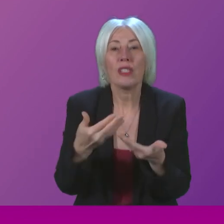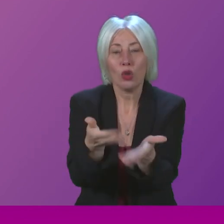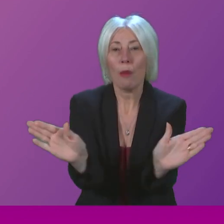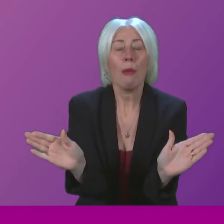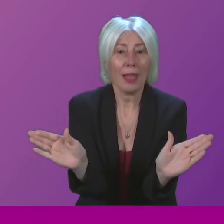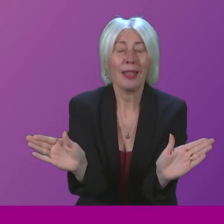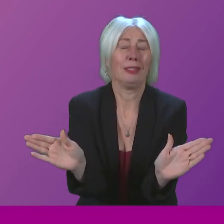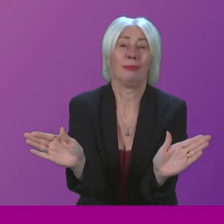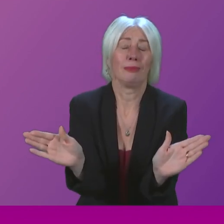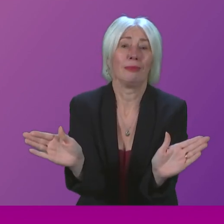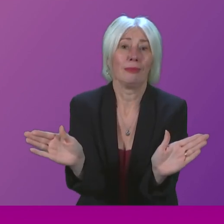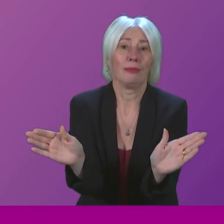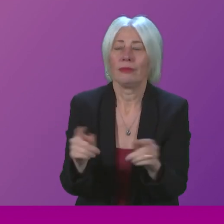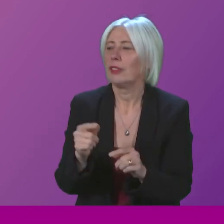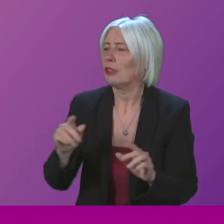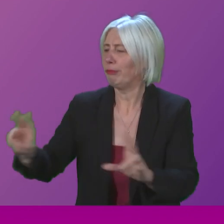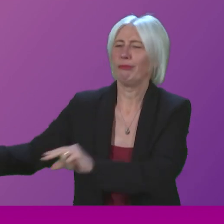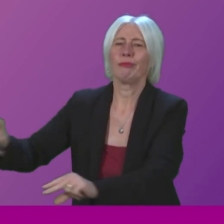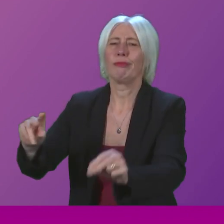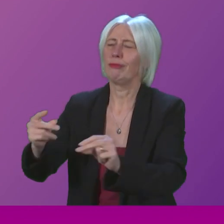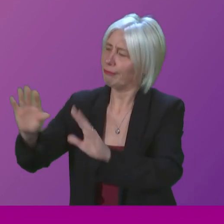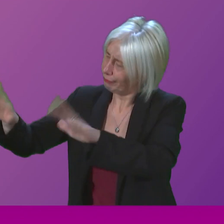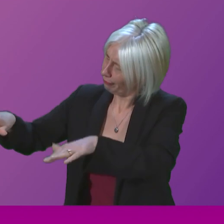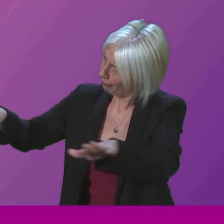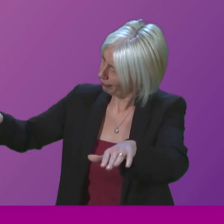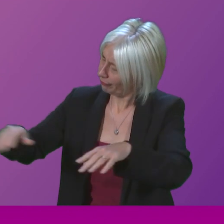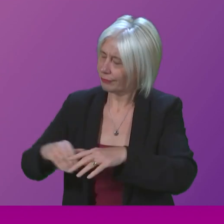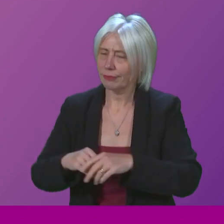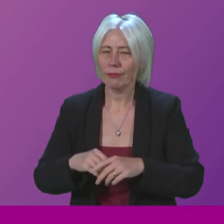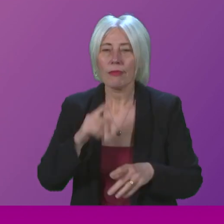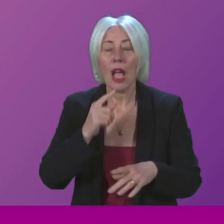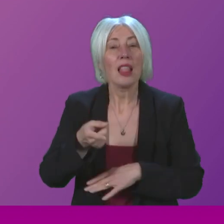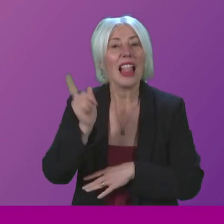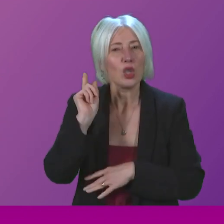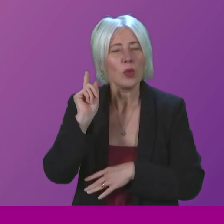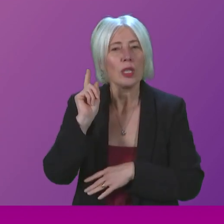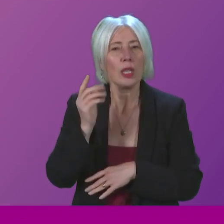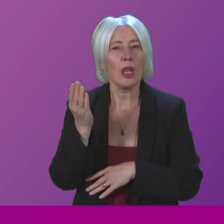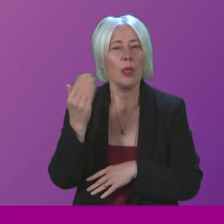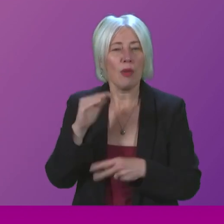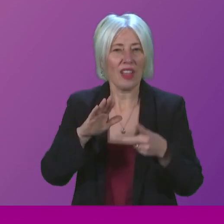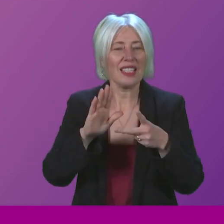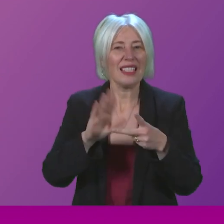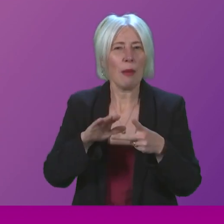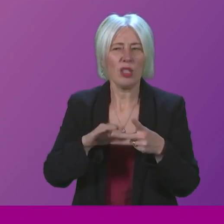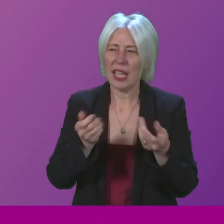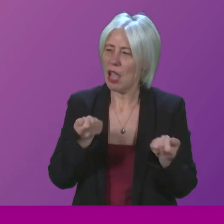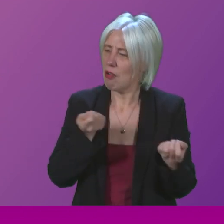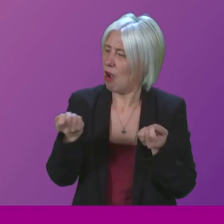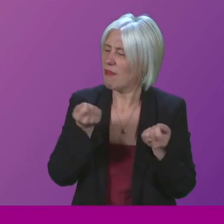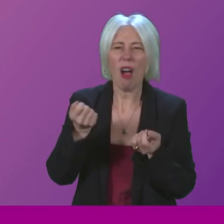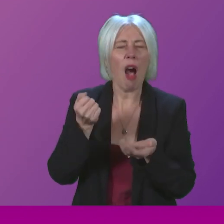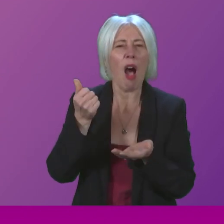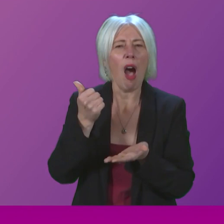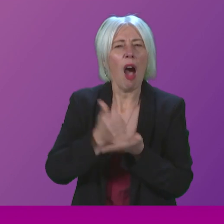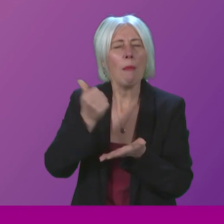finally, we had last week... Thank you. you. If we could hear the First Minister. last week the former Deputy Governor, I think, of the Bank of